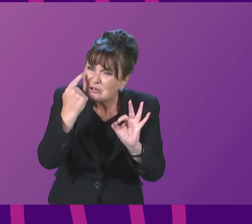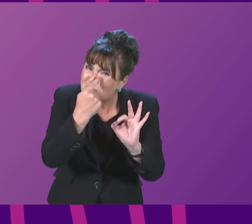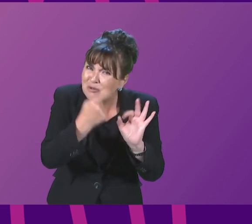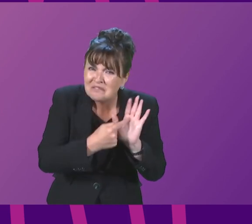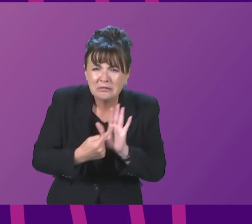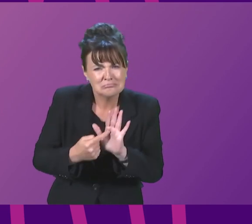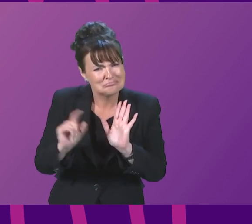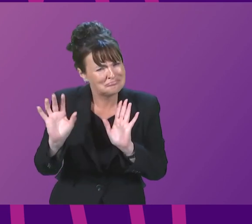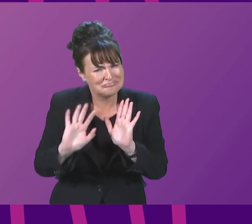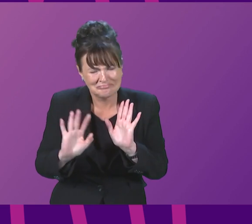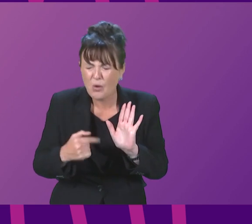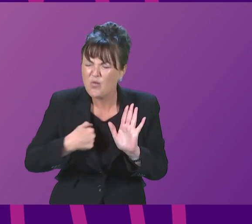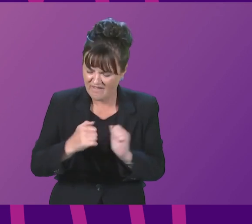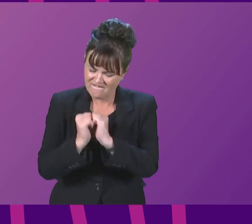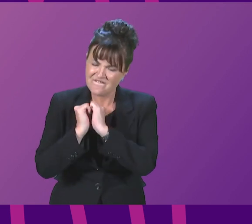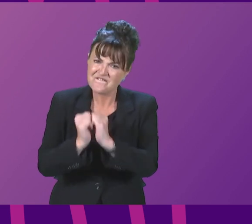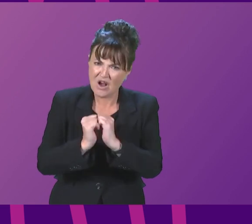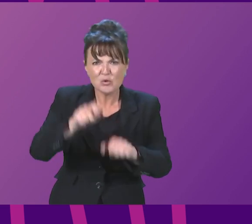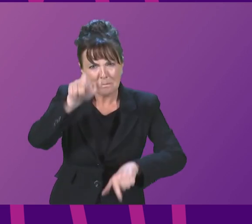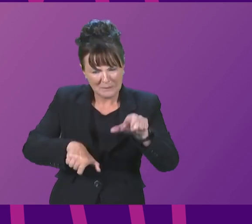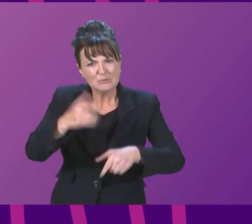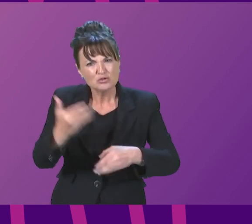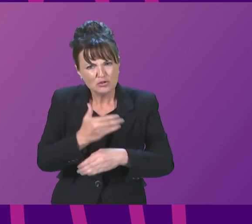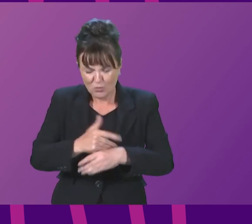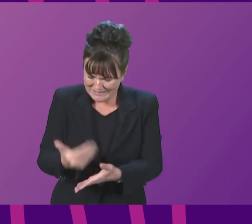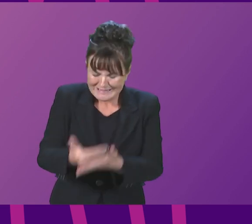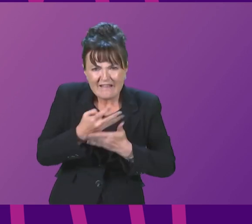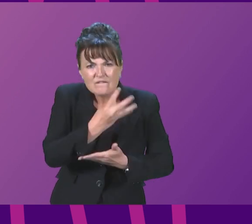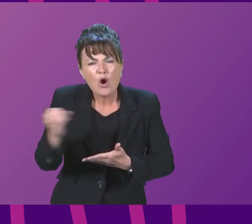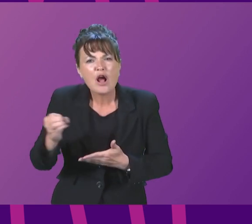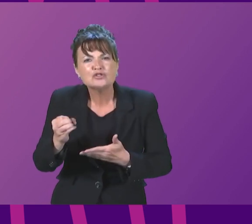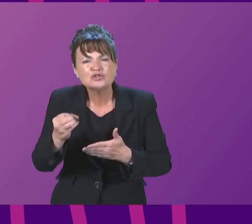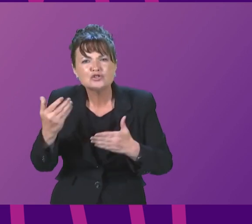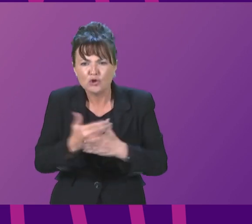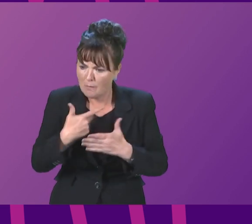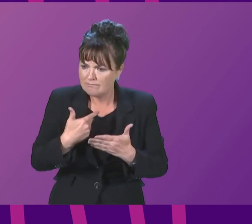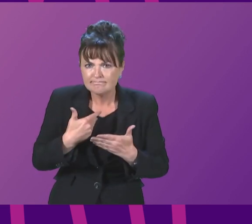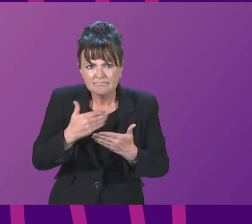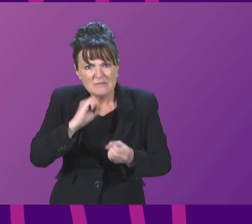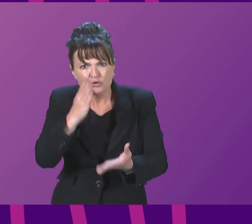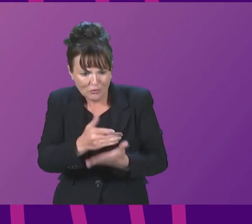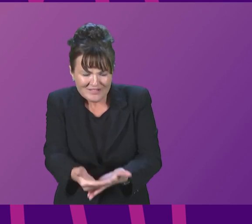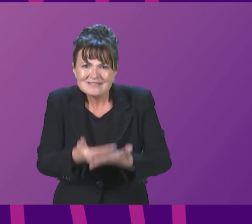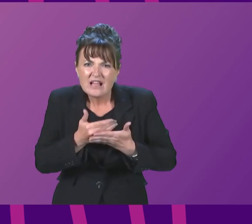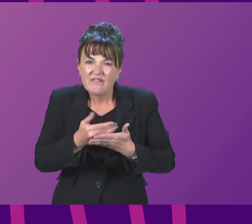We value people's jobs, and we take action wherever we can to protect people's jobs, and that is perhaps the difference